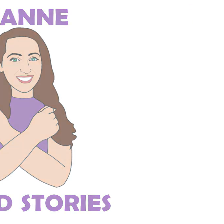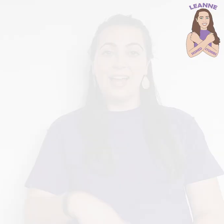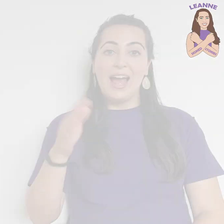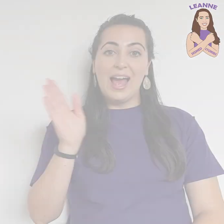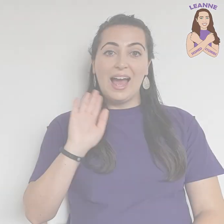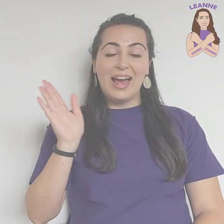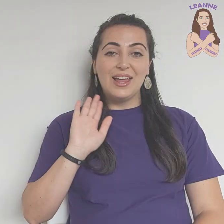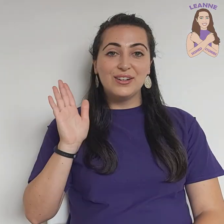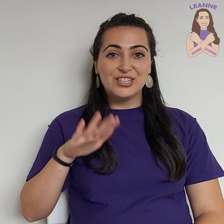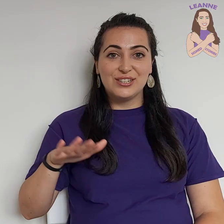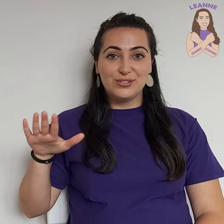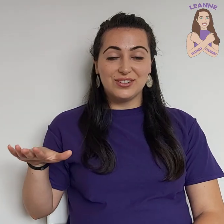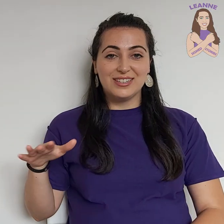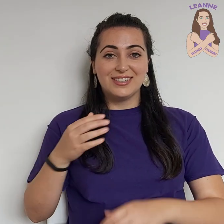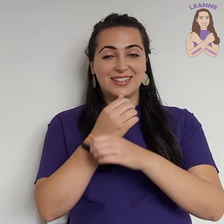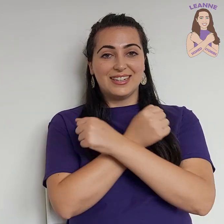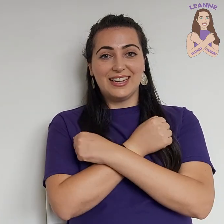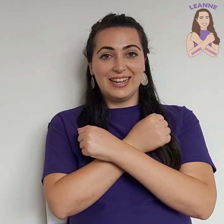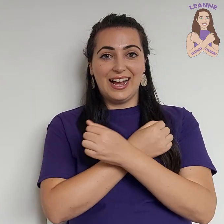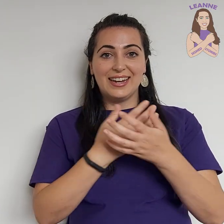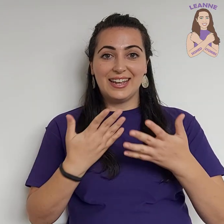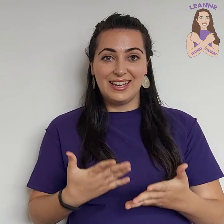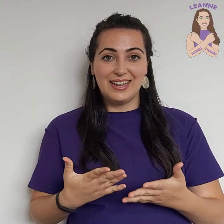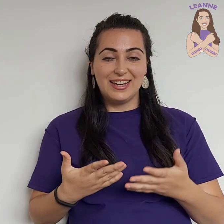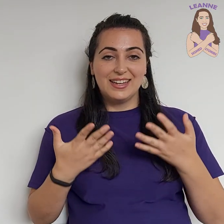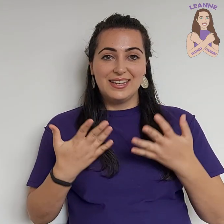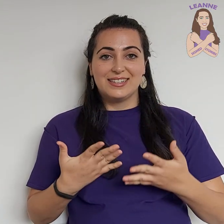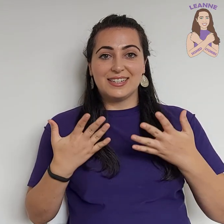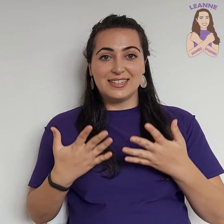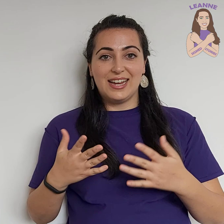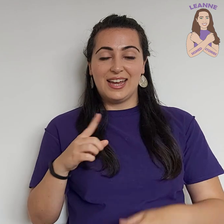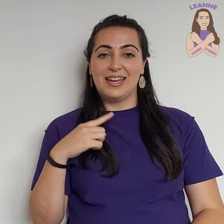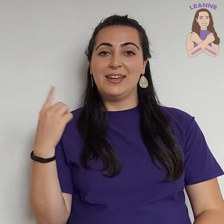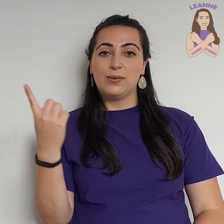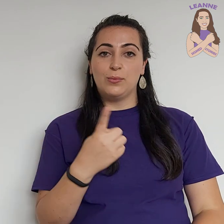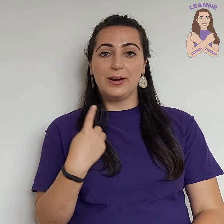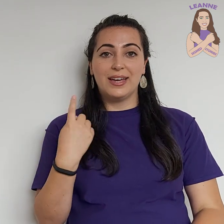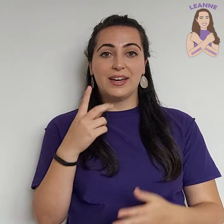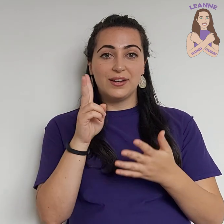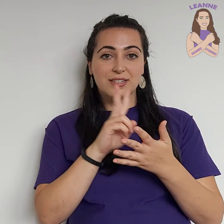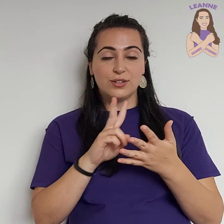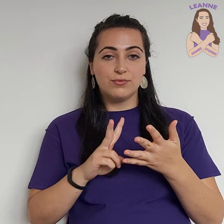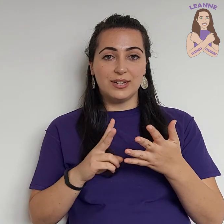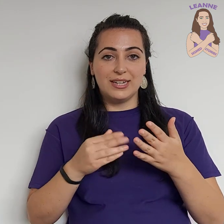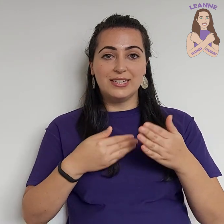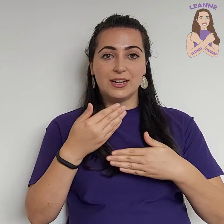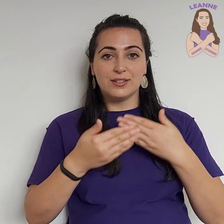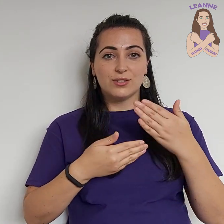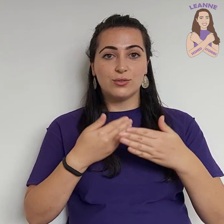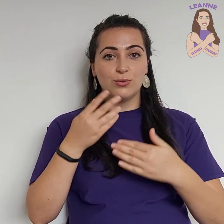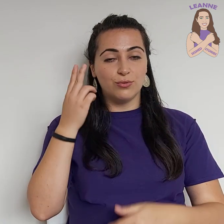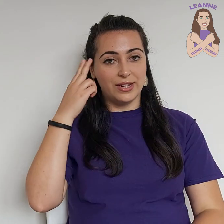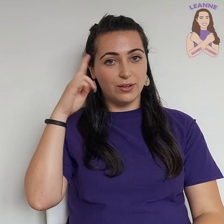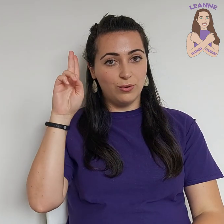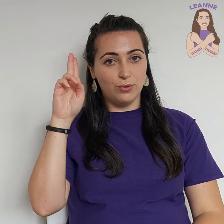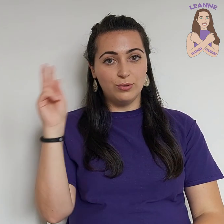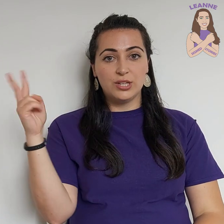Hello children, Leanne here. Today we're going to read a story called